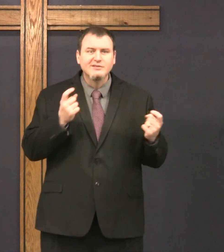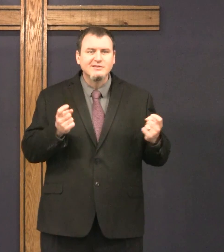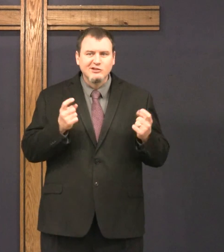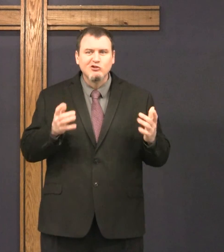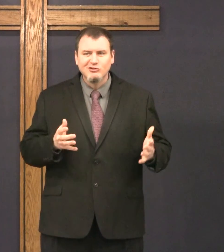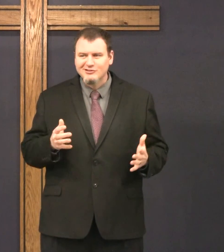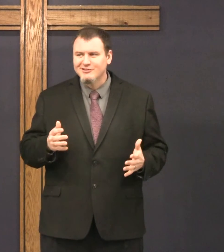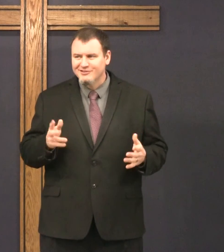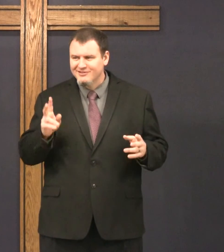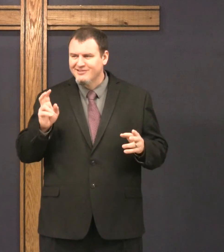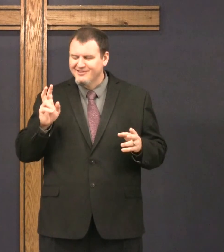We are sinners.